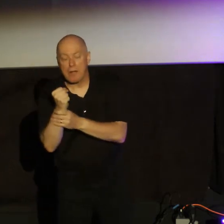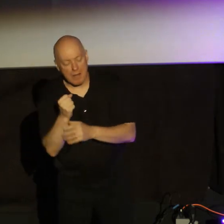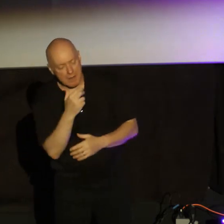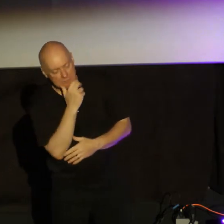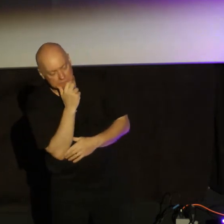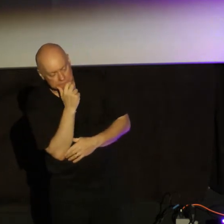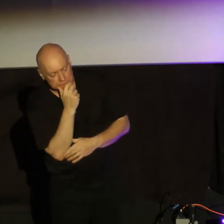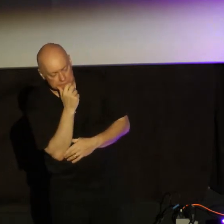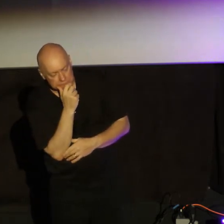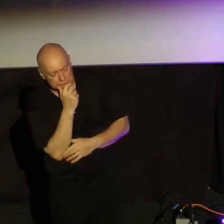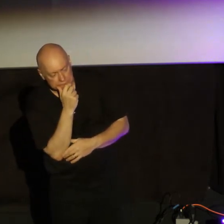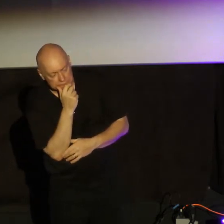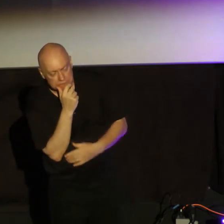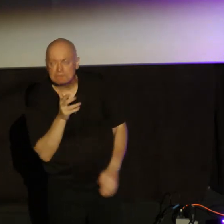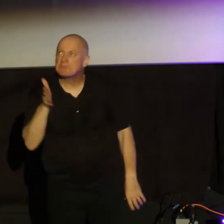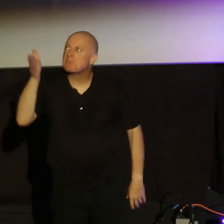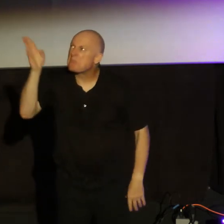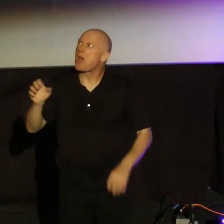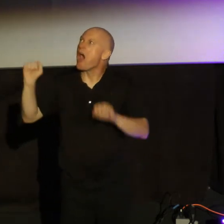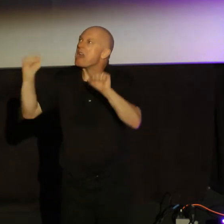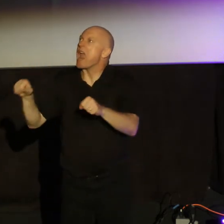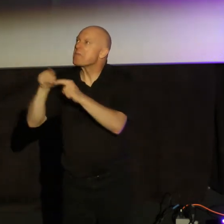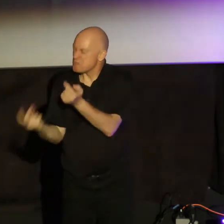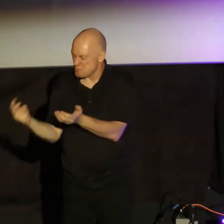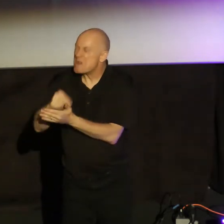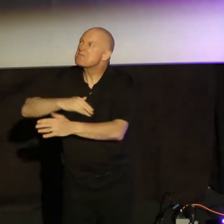God was able even to raise him from. The dead.